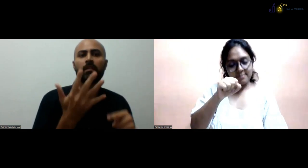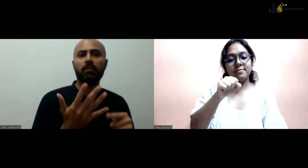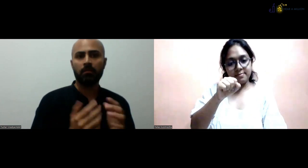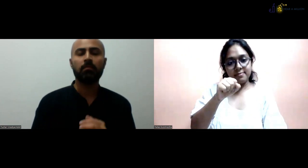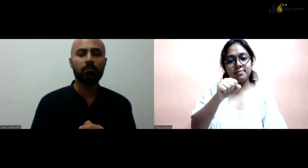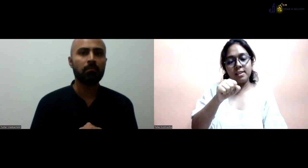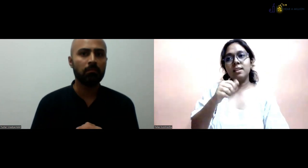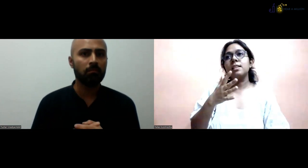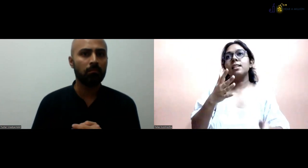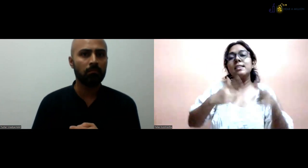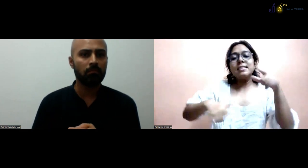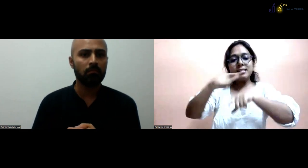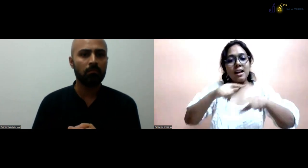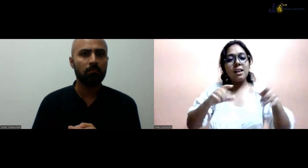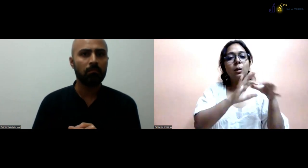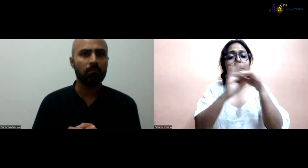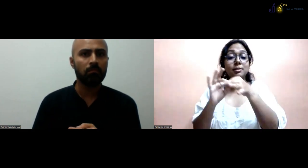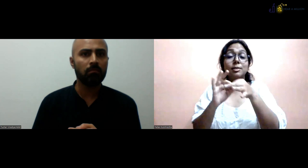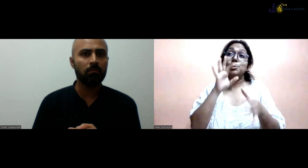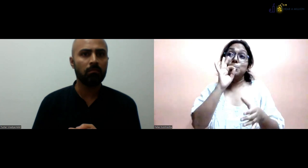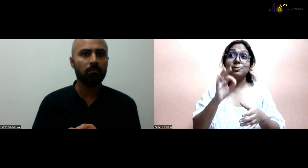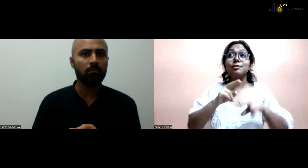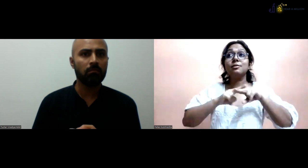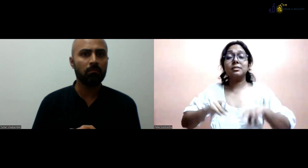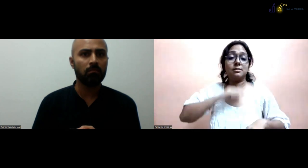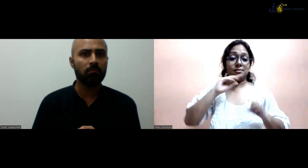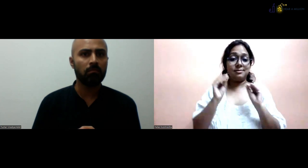replaced with? And what are the total subjects?